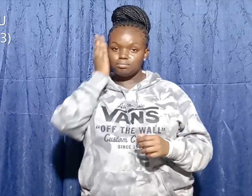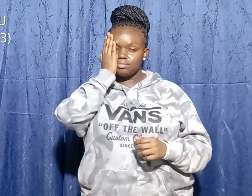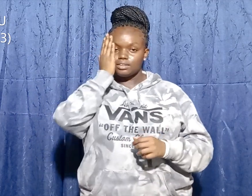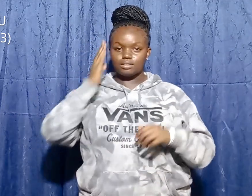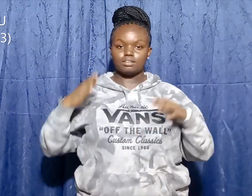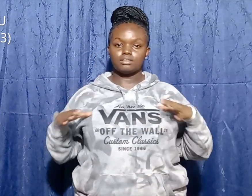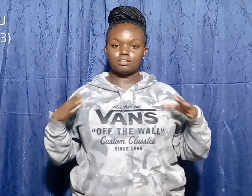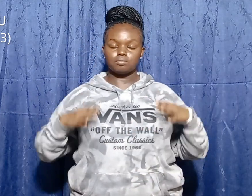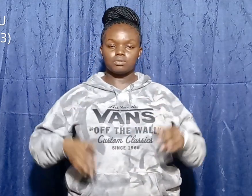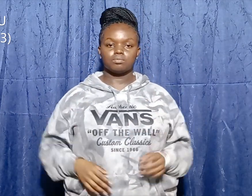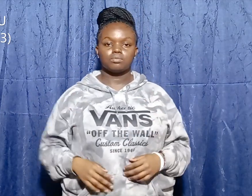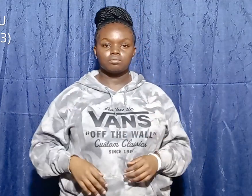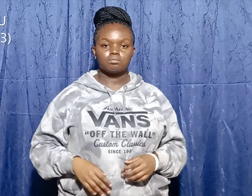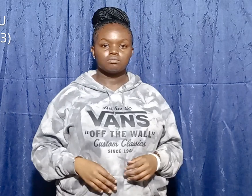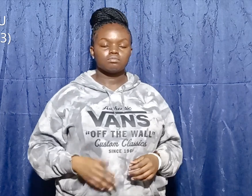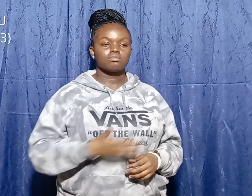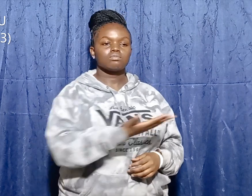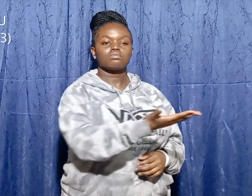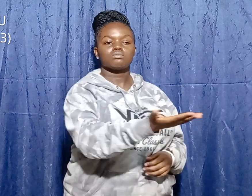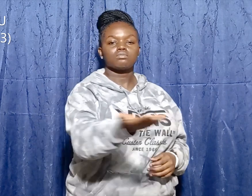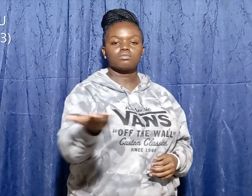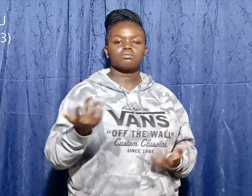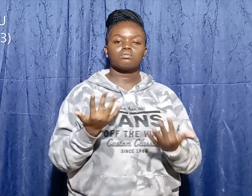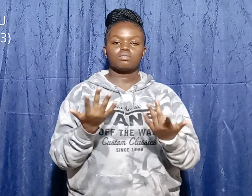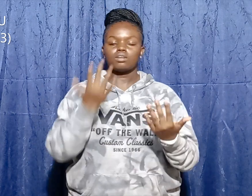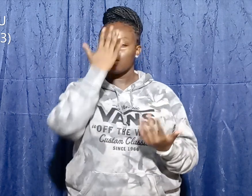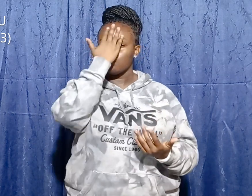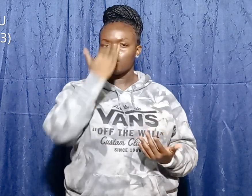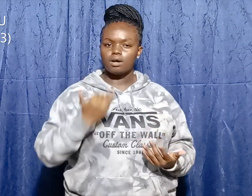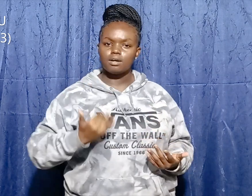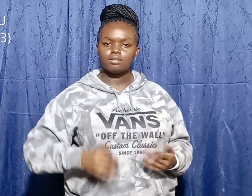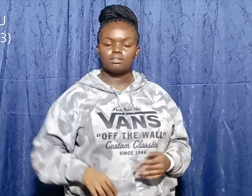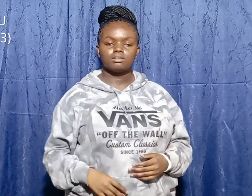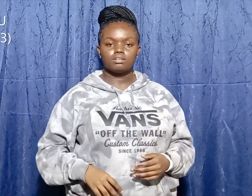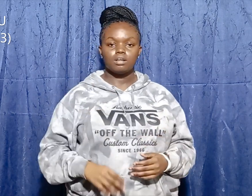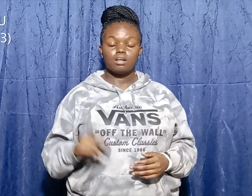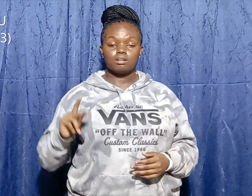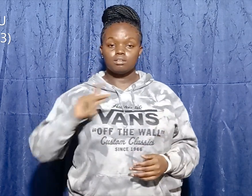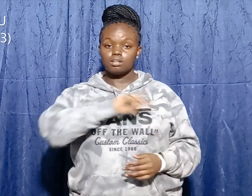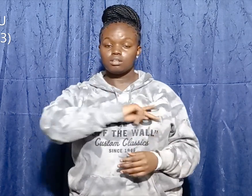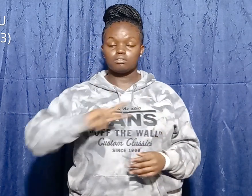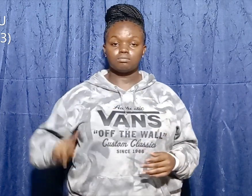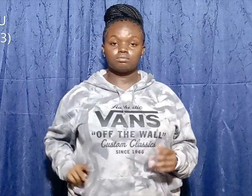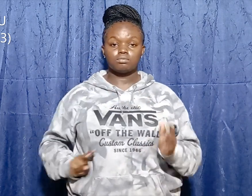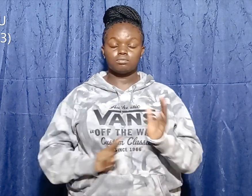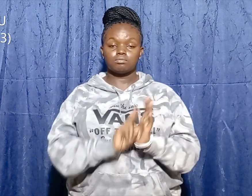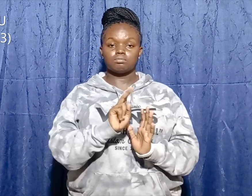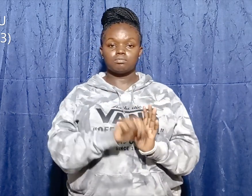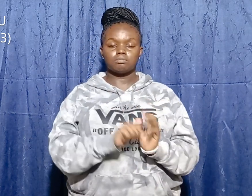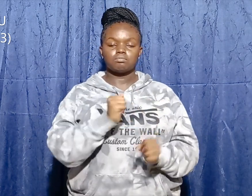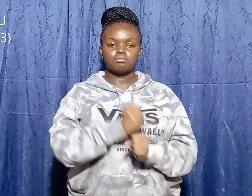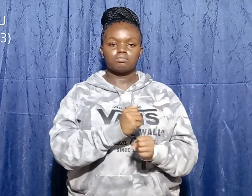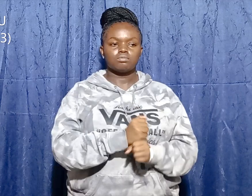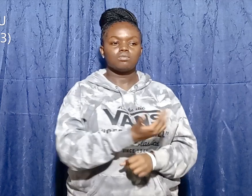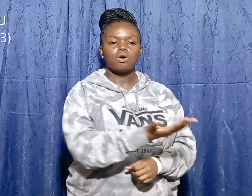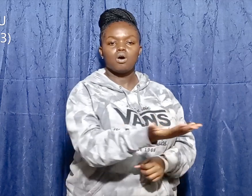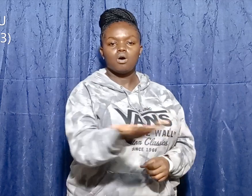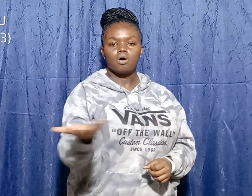Why have you lined up? King Saul has made all of you to serve him. Choose